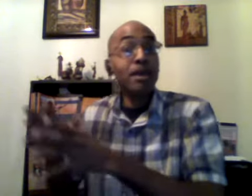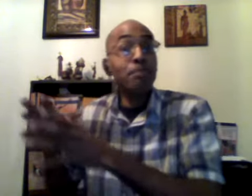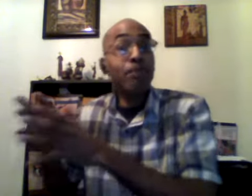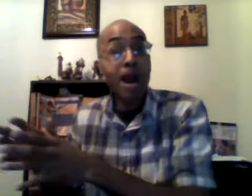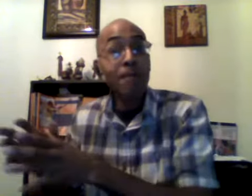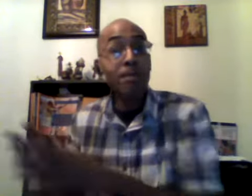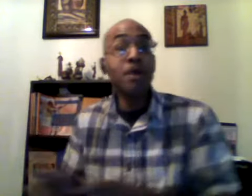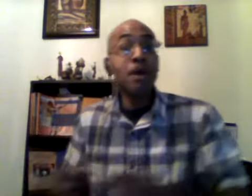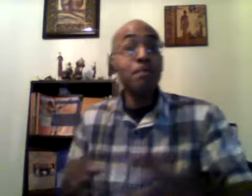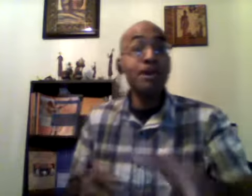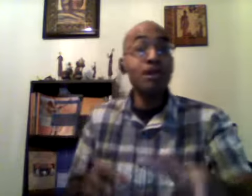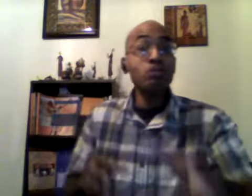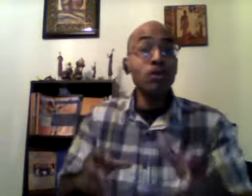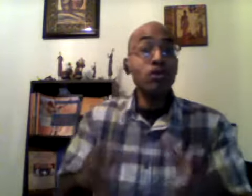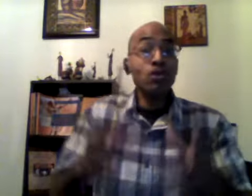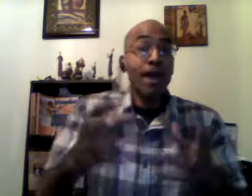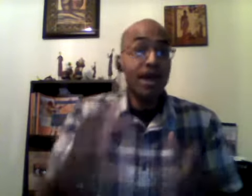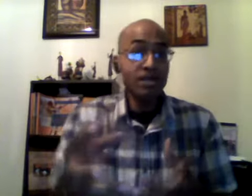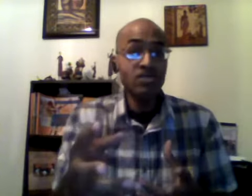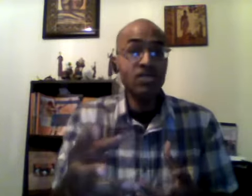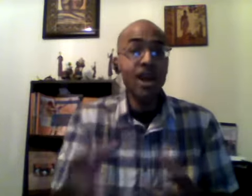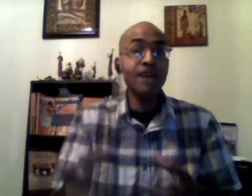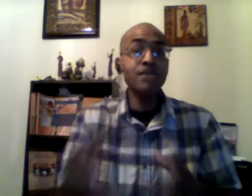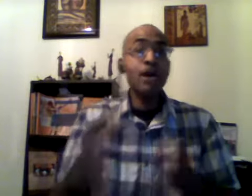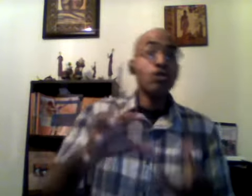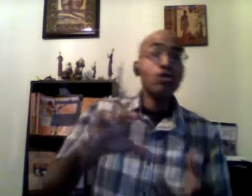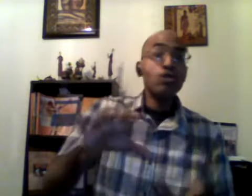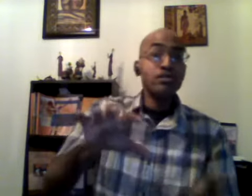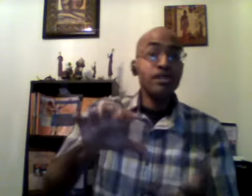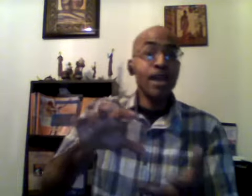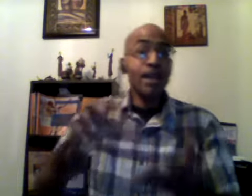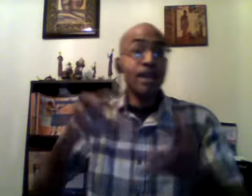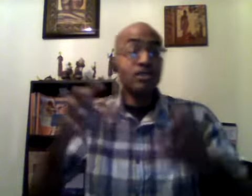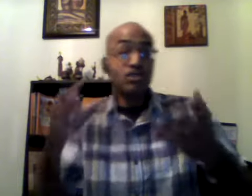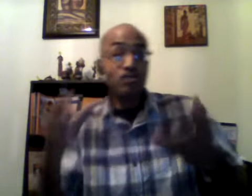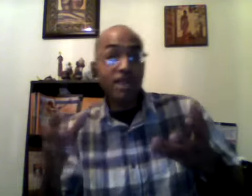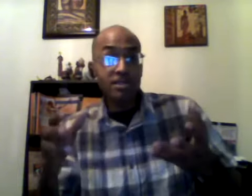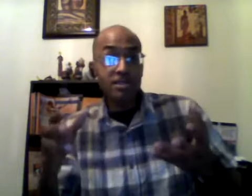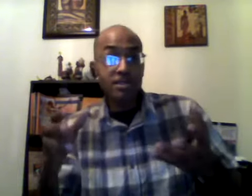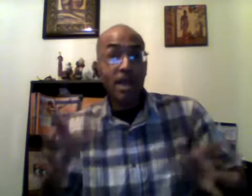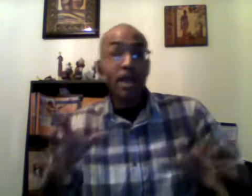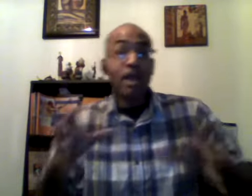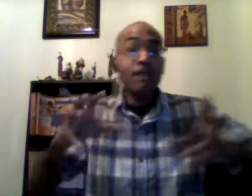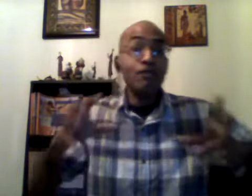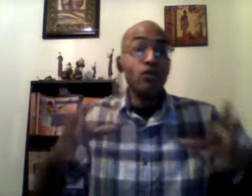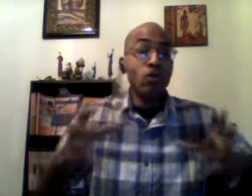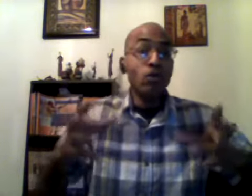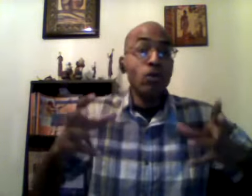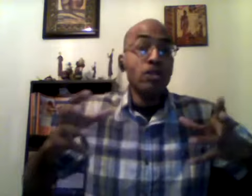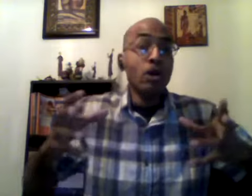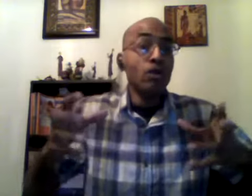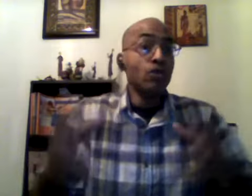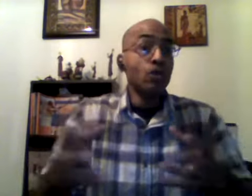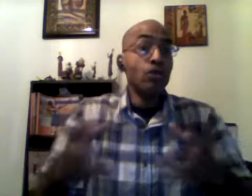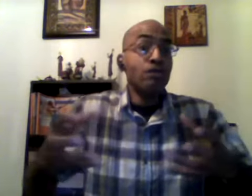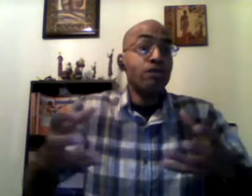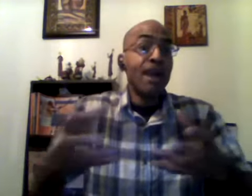problem because when you exercise you create a stress and if you don't do the right